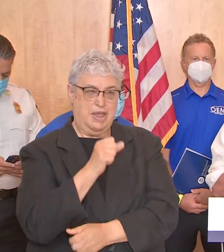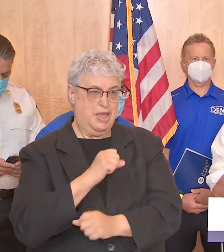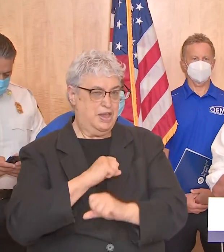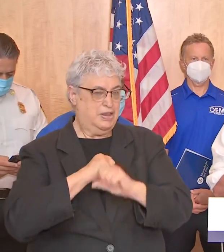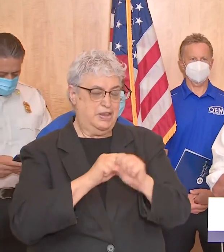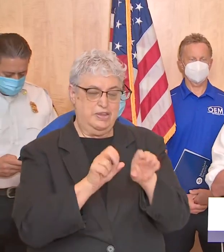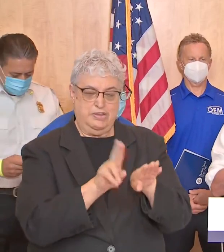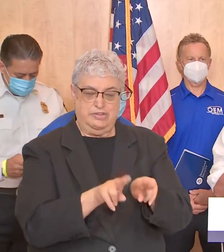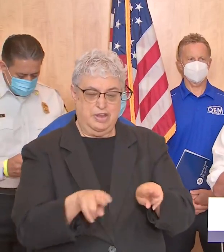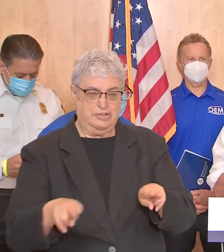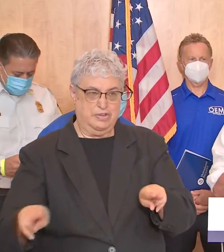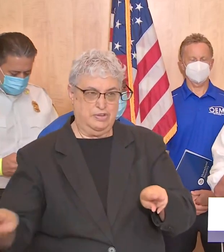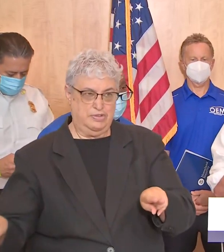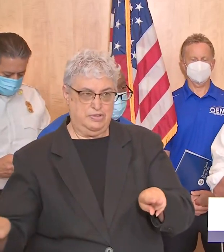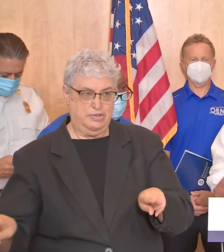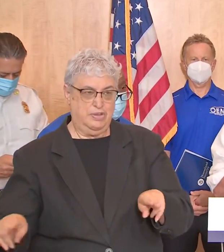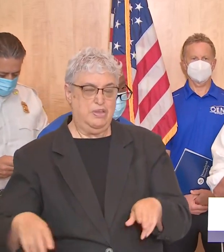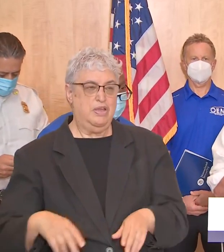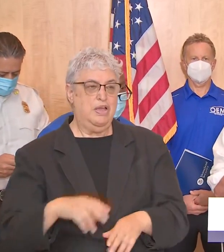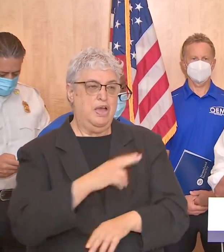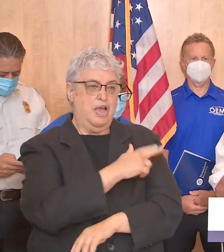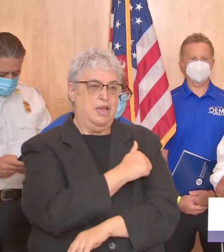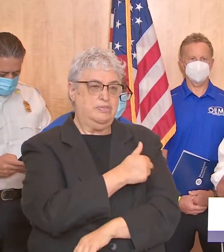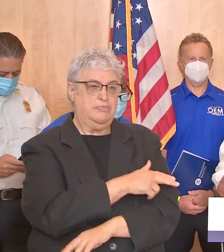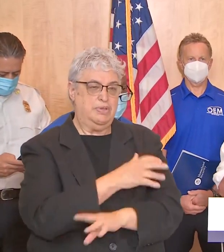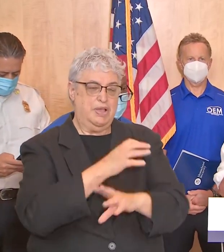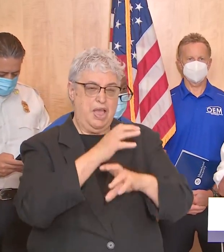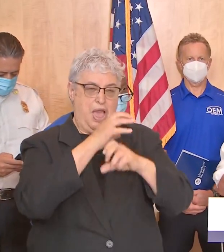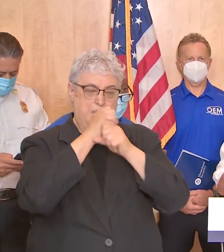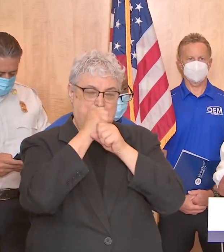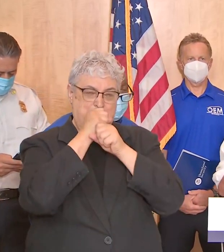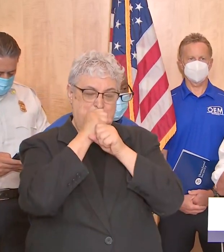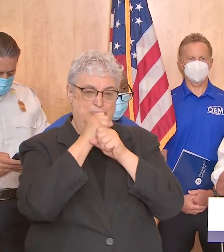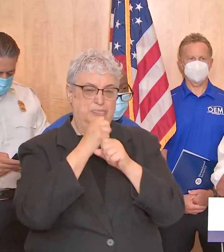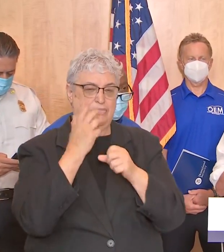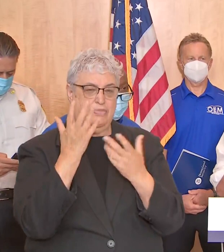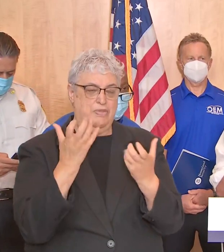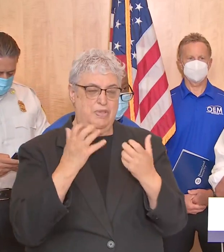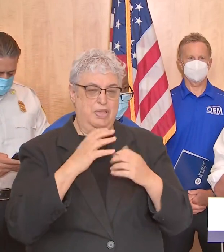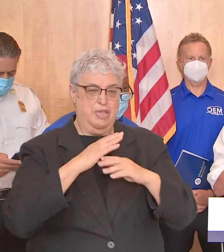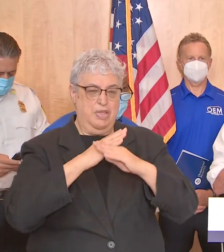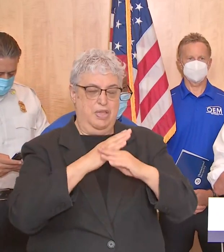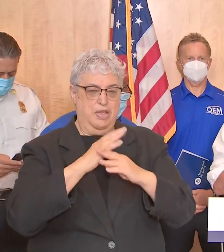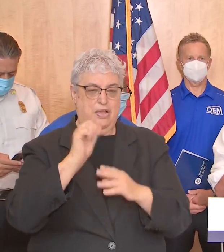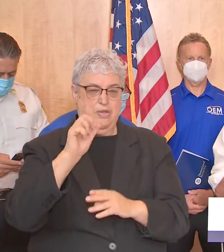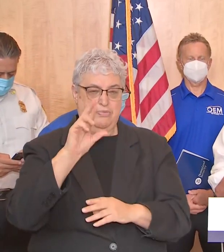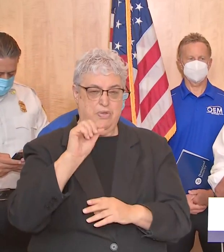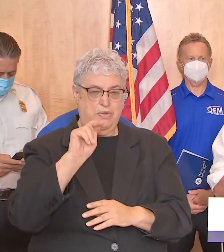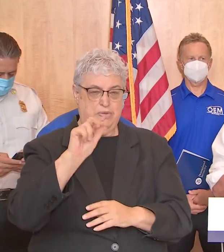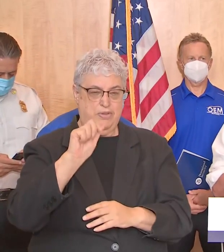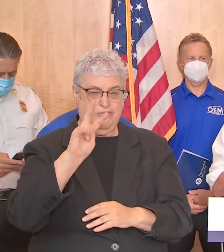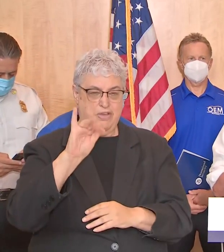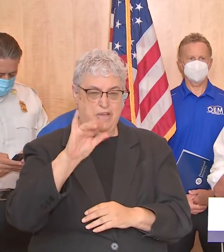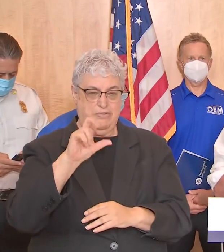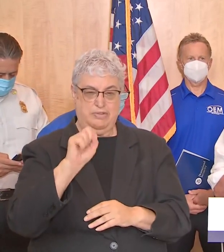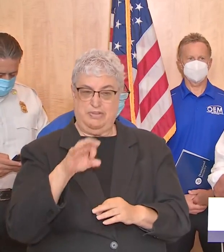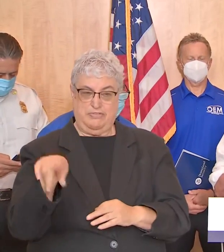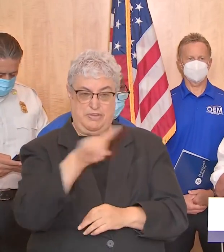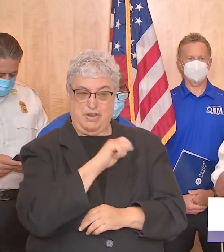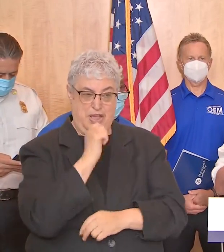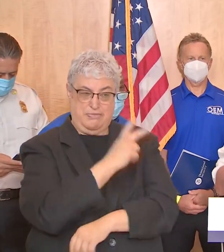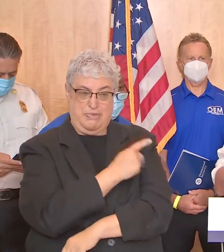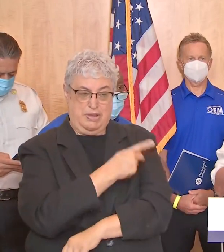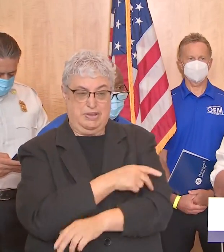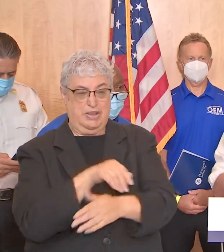hospitals have become very very vigilant about containing coronavirus and people who are not patients are not allowed in the building so do not